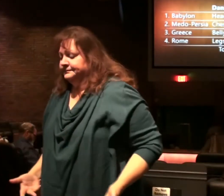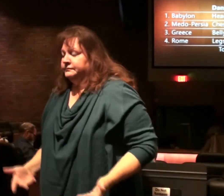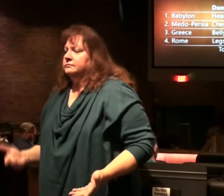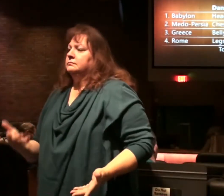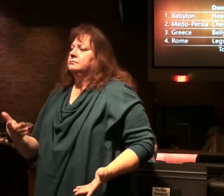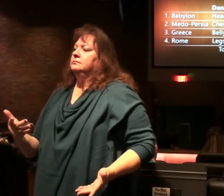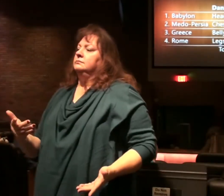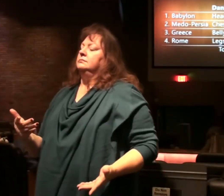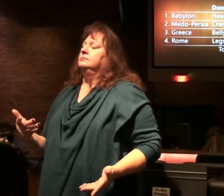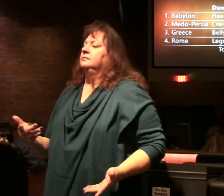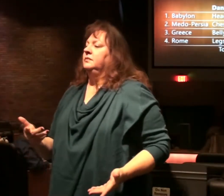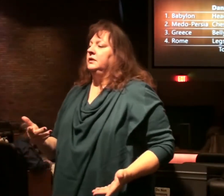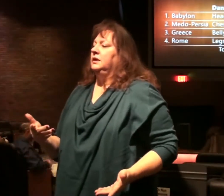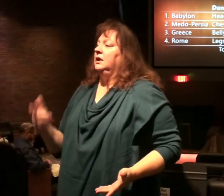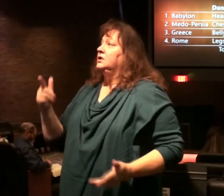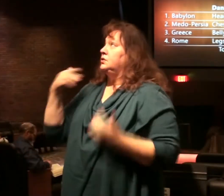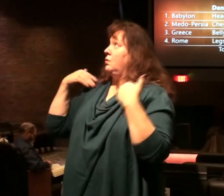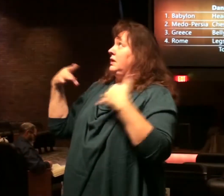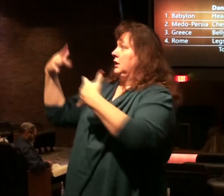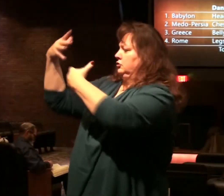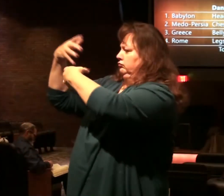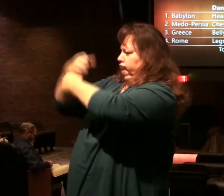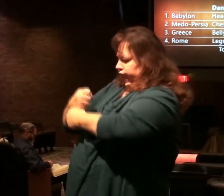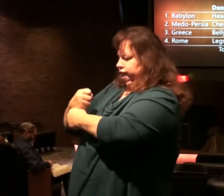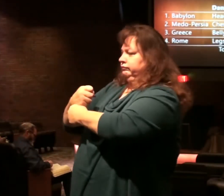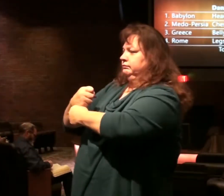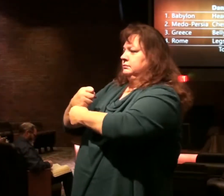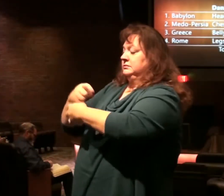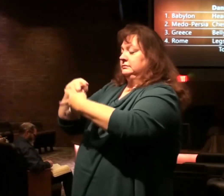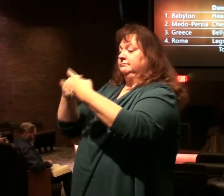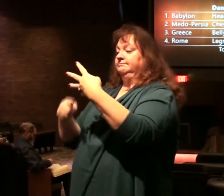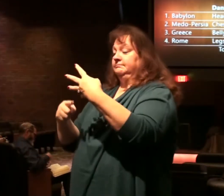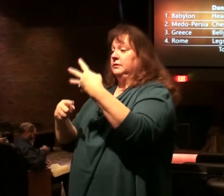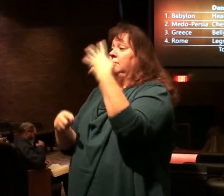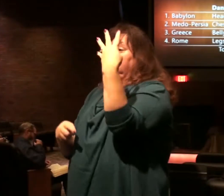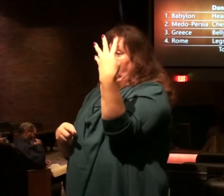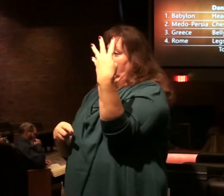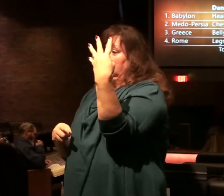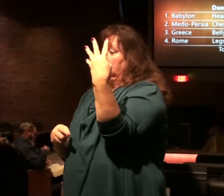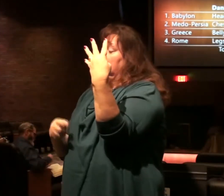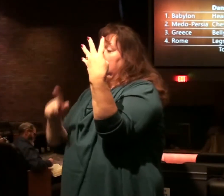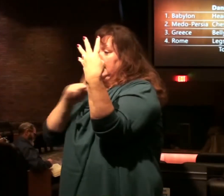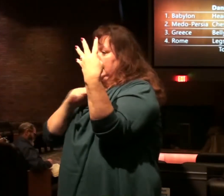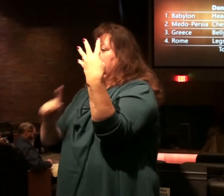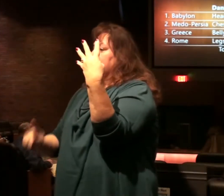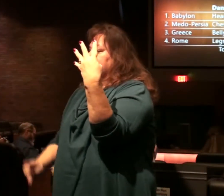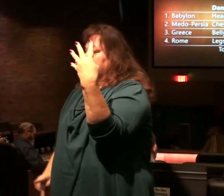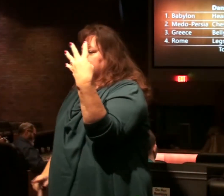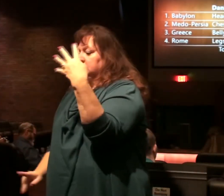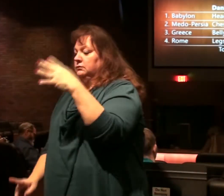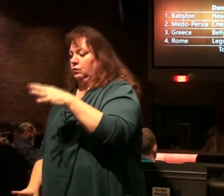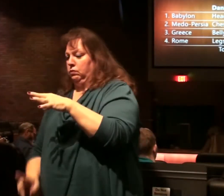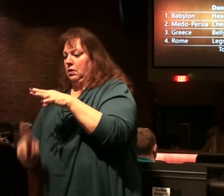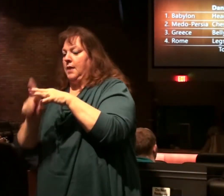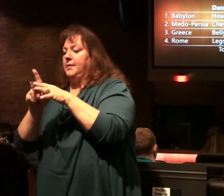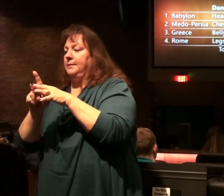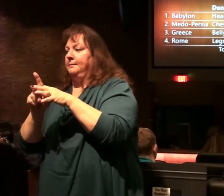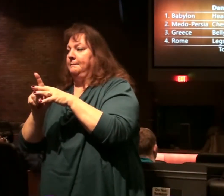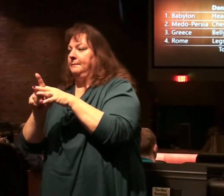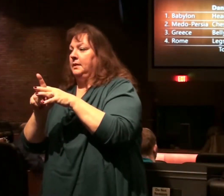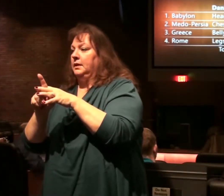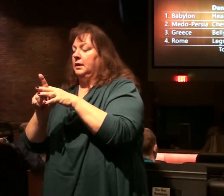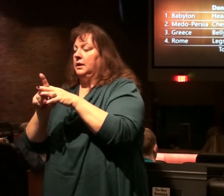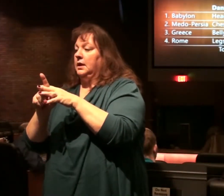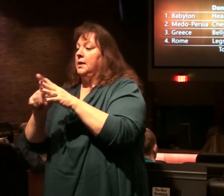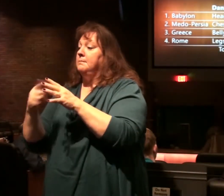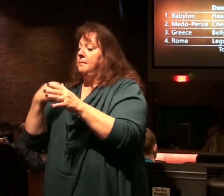the angel gives him a nice, concise summary. These great beasts are four in number, four kings, their kingdoms will rise on the earth, but the saints are the